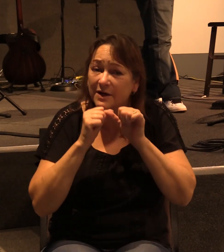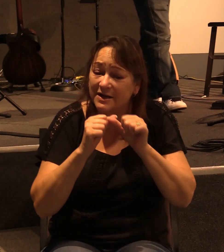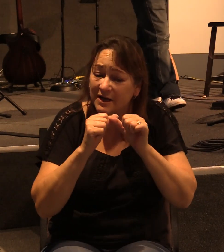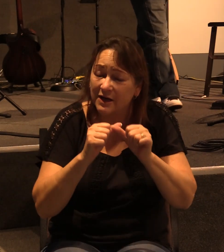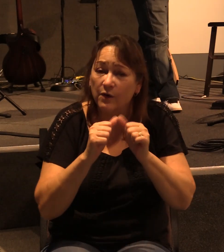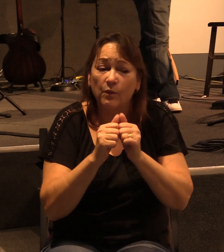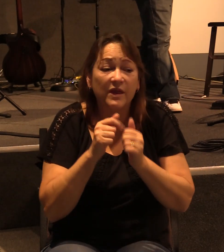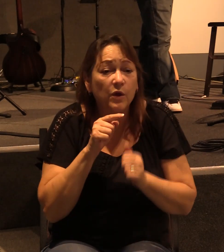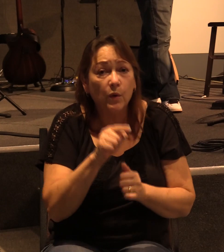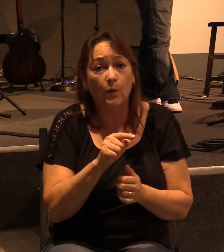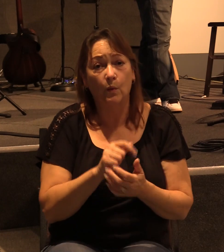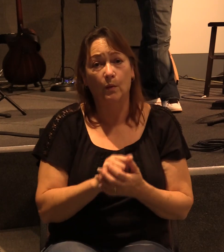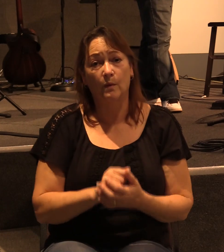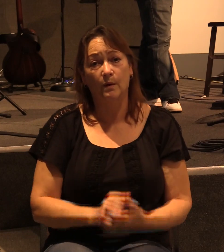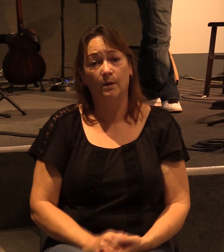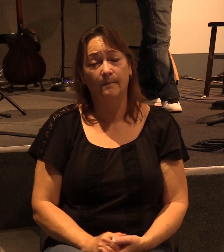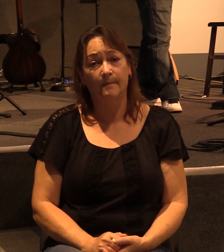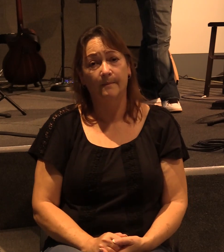with you.